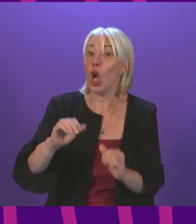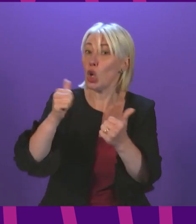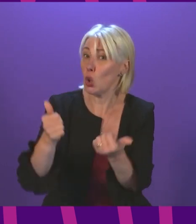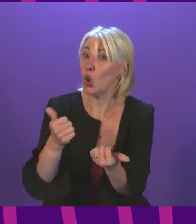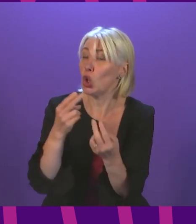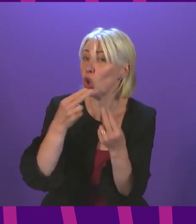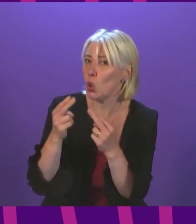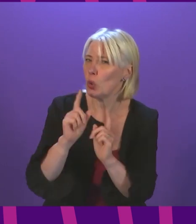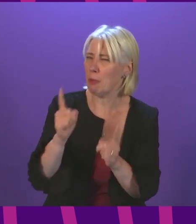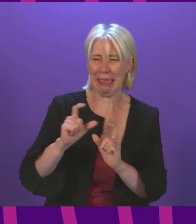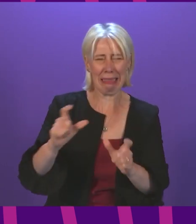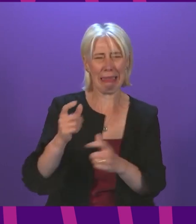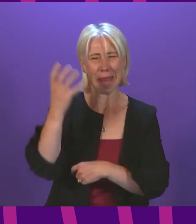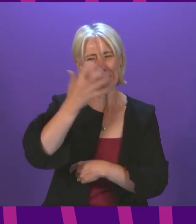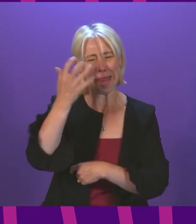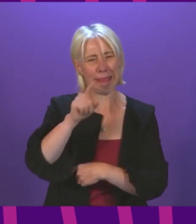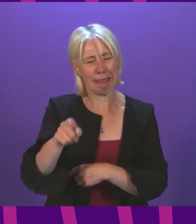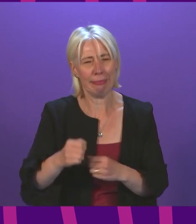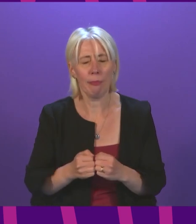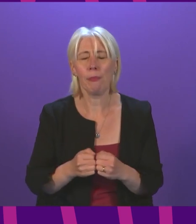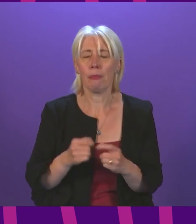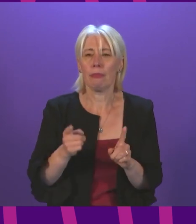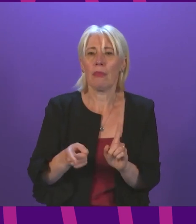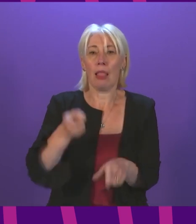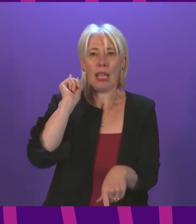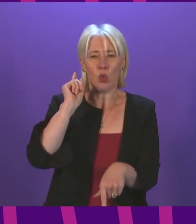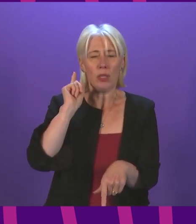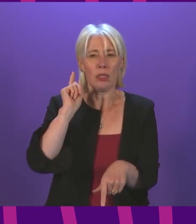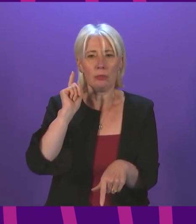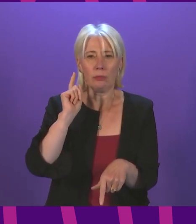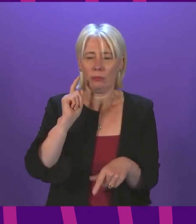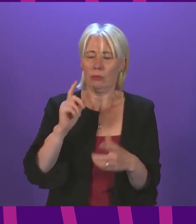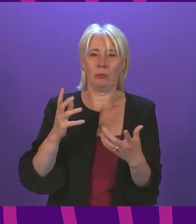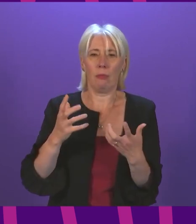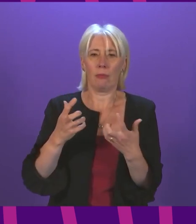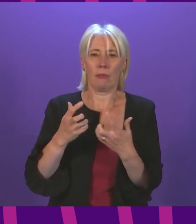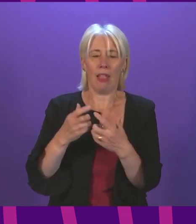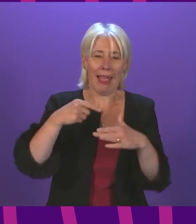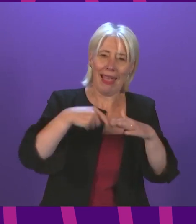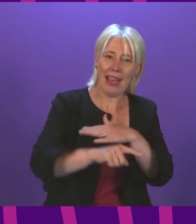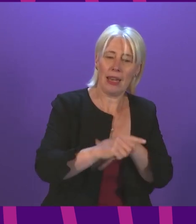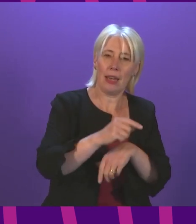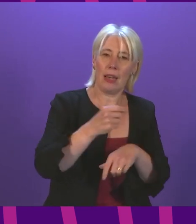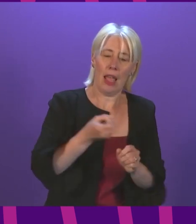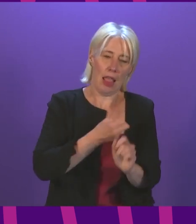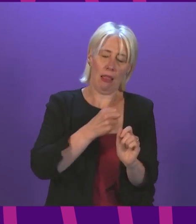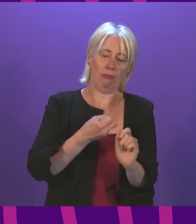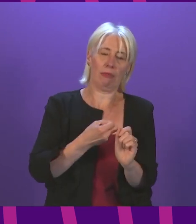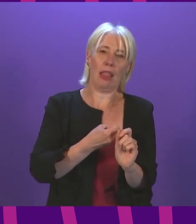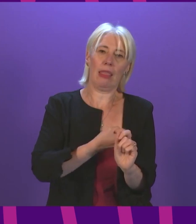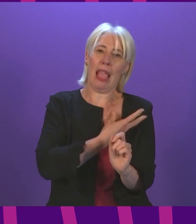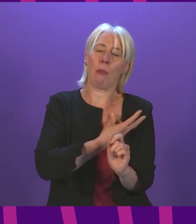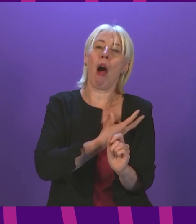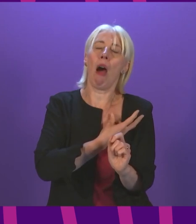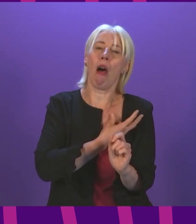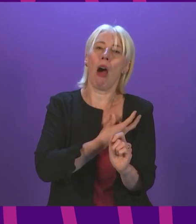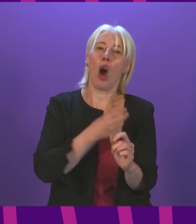as the First Minister and I spoke about last week in order to learn in order to enter Labour conference you had to present either a vaccine certificate